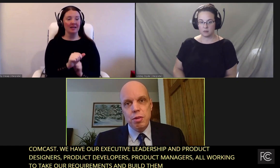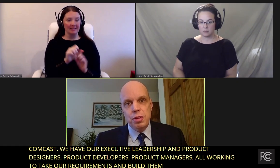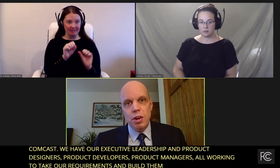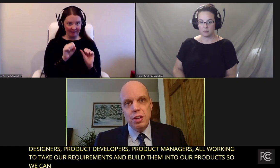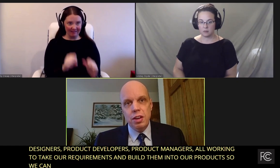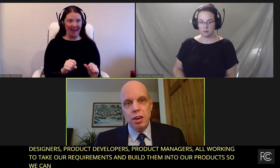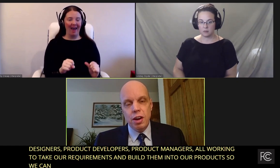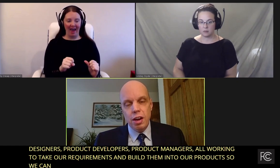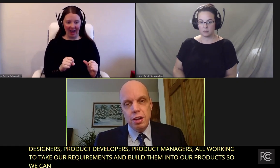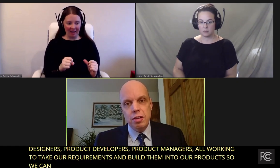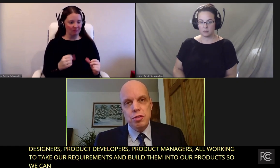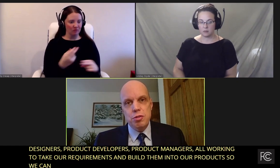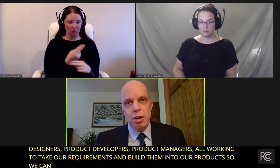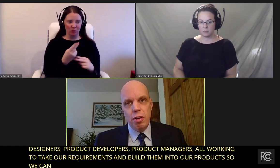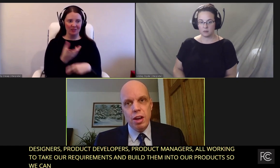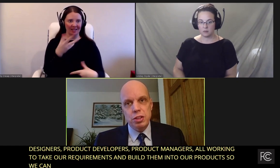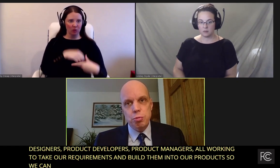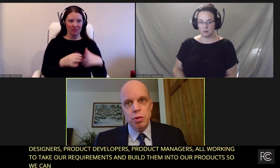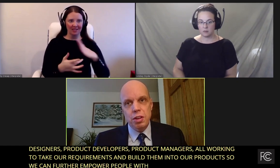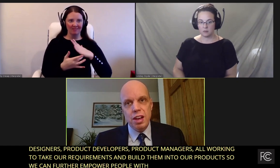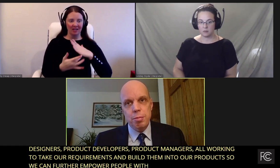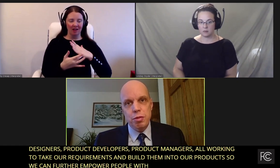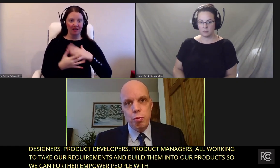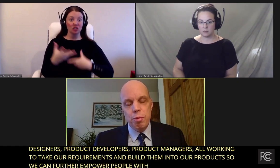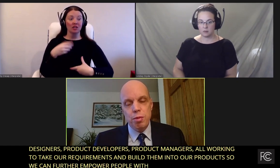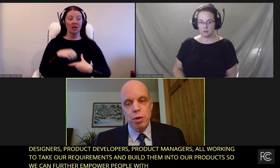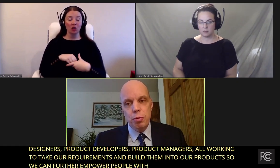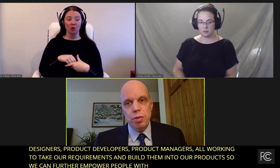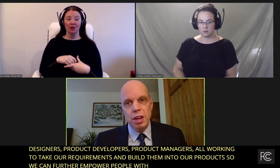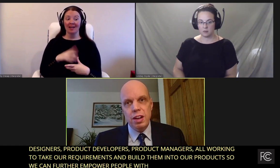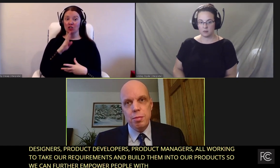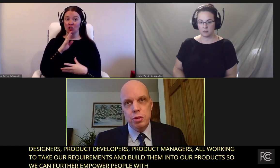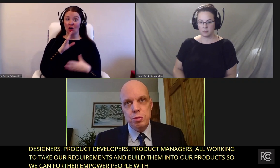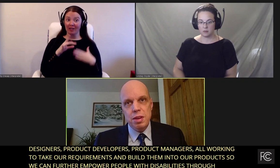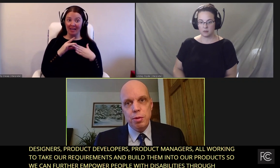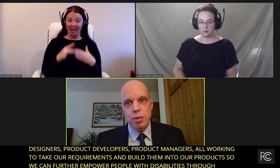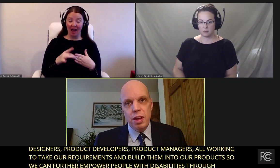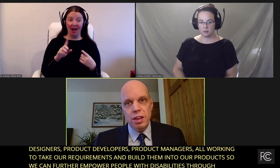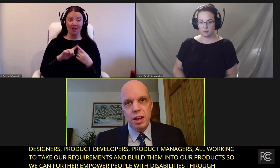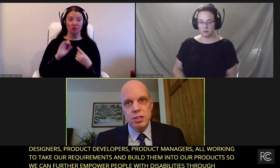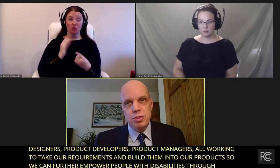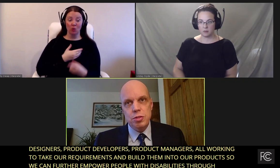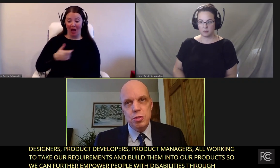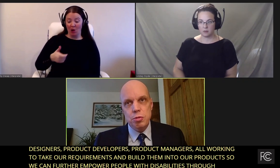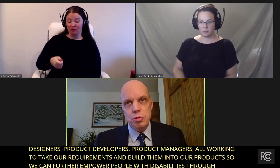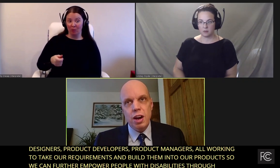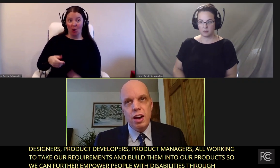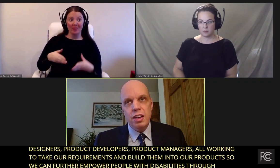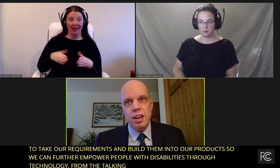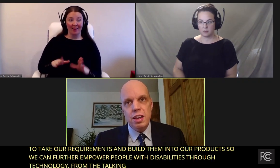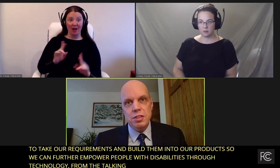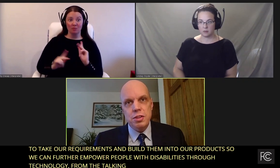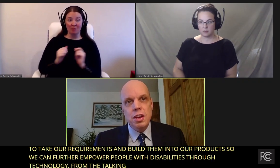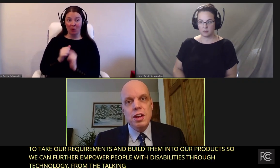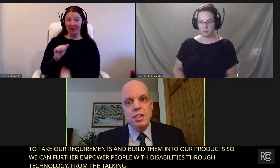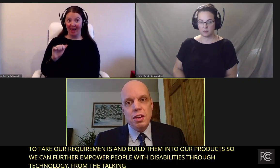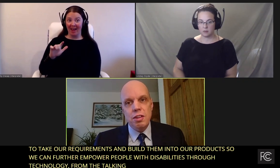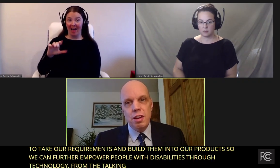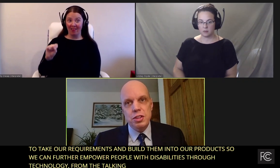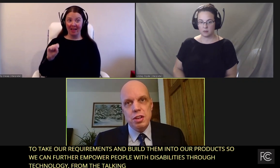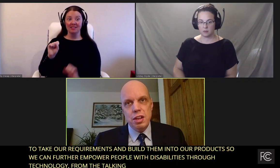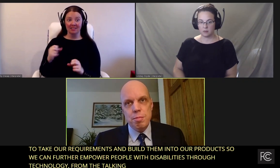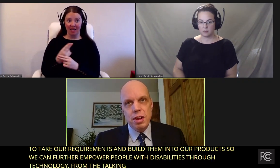From the talking guide to our X1 adaptive web remote that enables people with ALS to use eye gaze